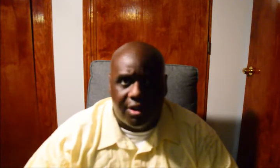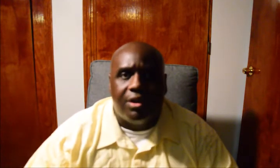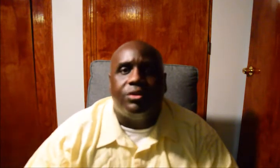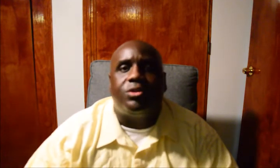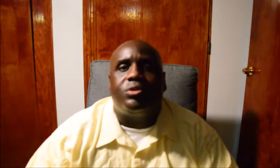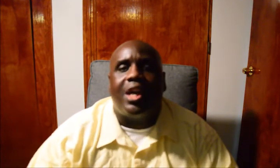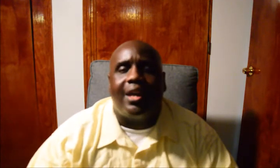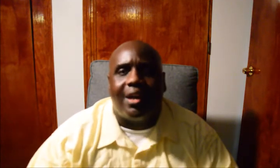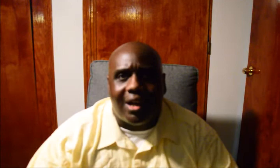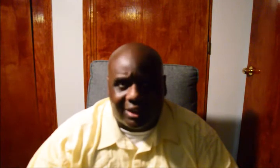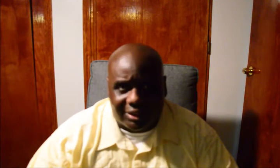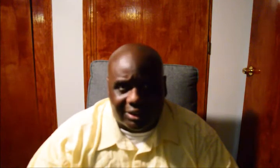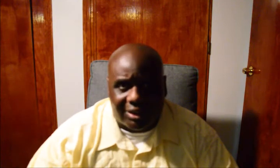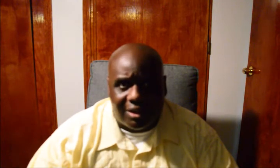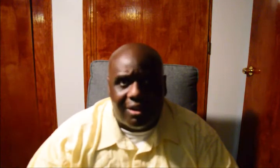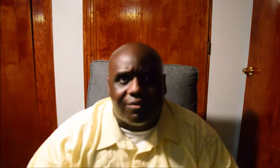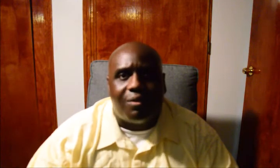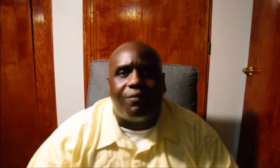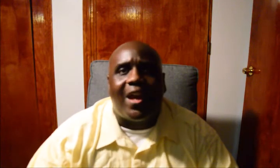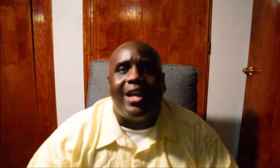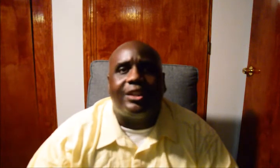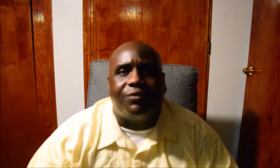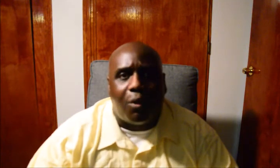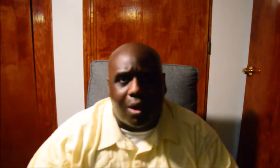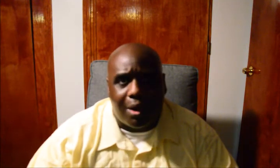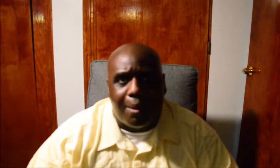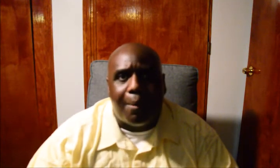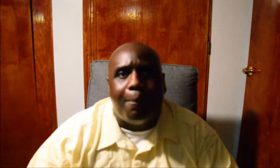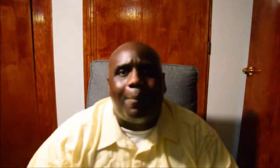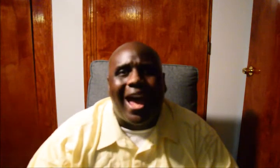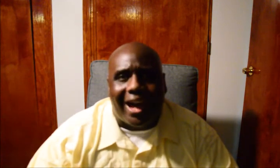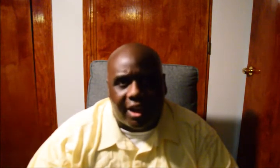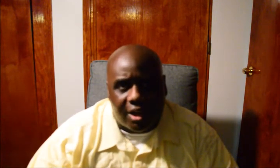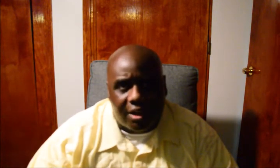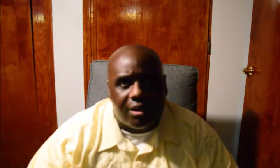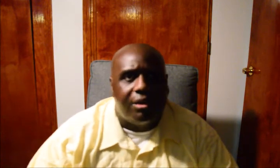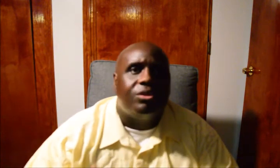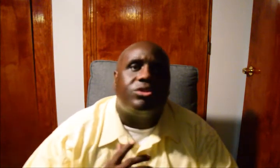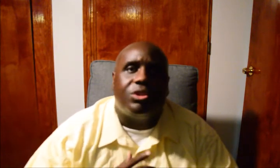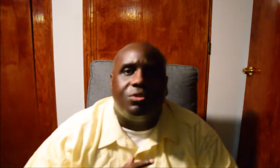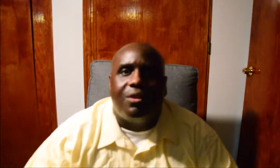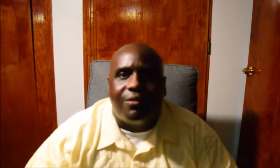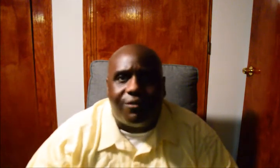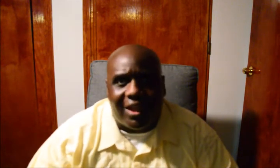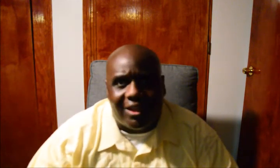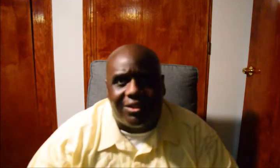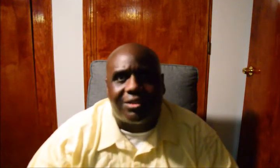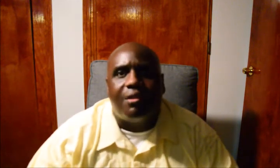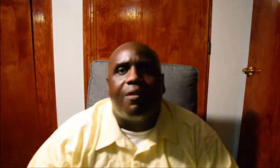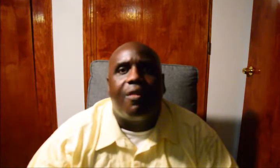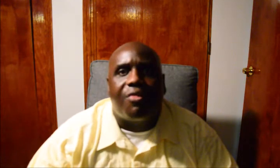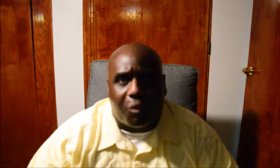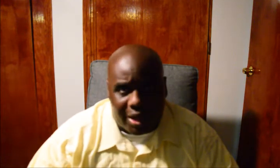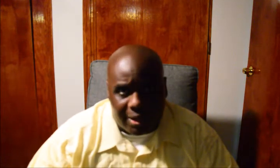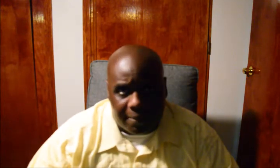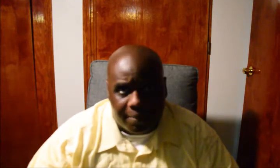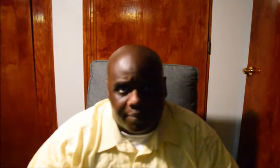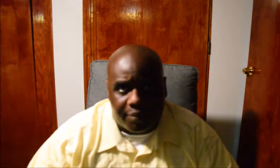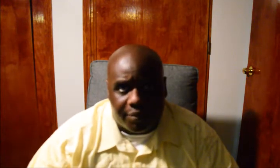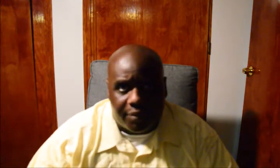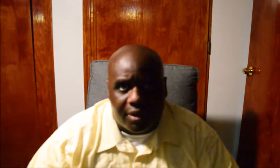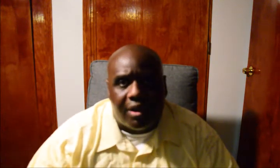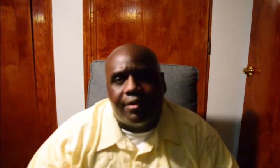to take us from phase four back to phase three.